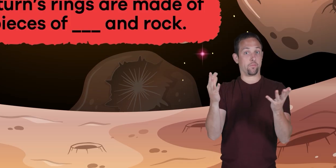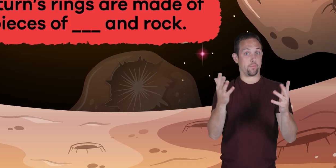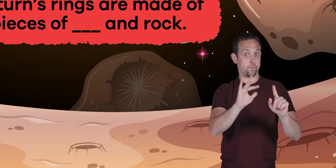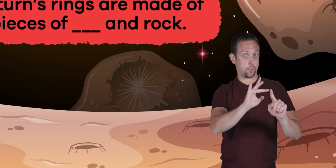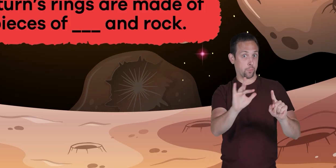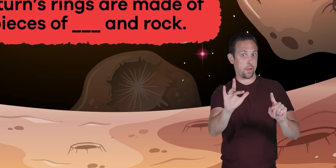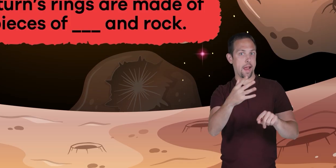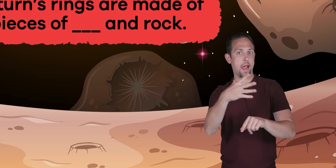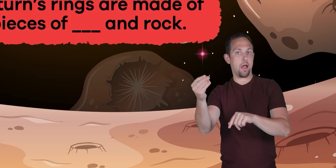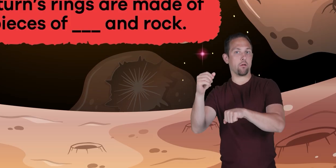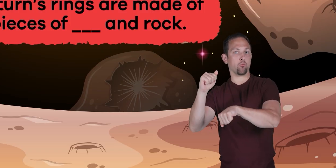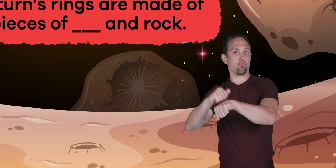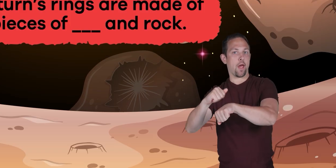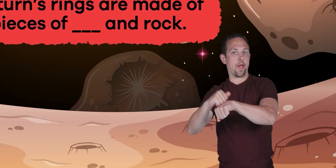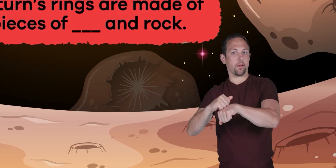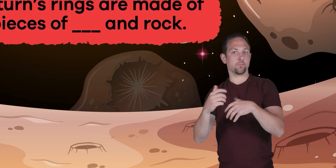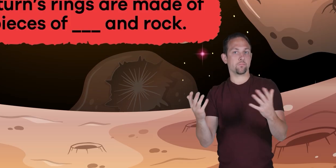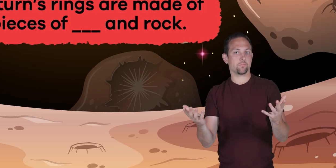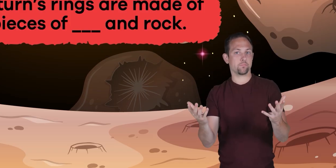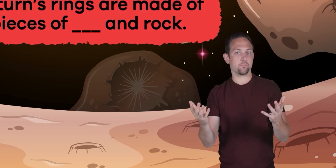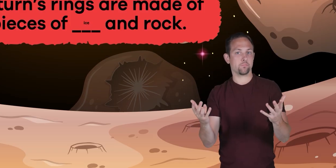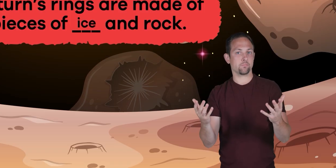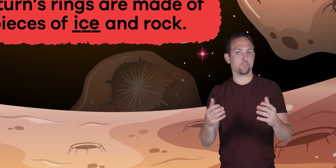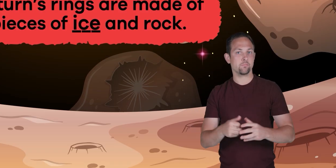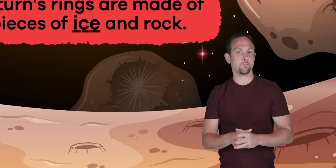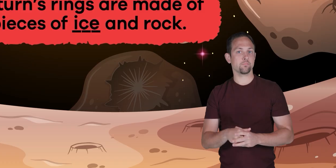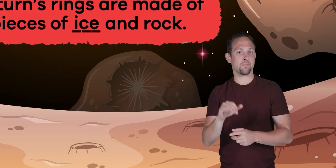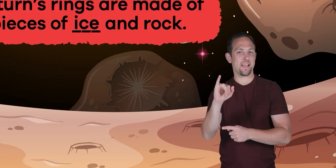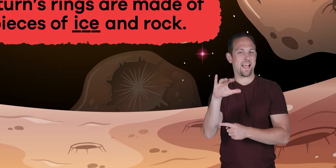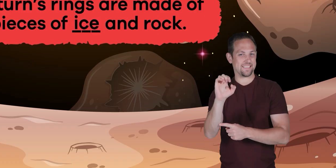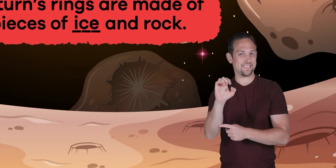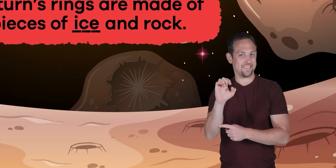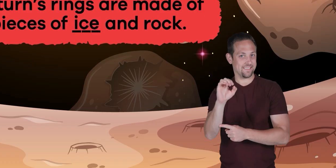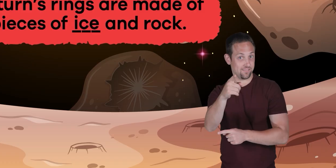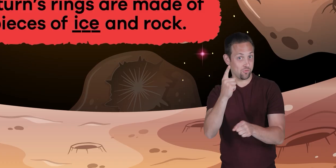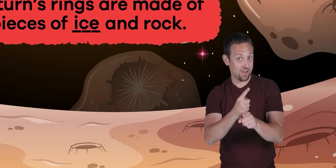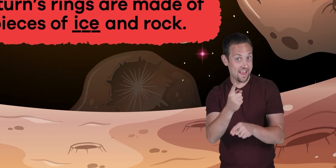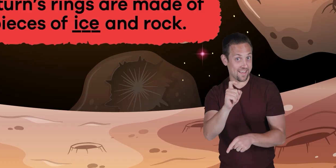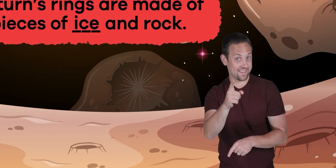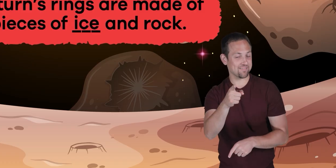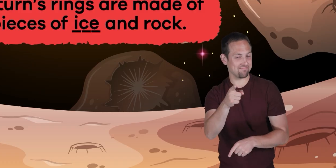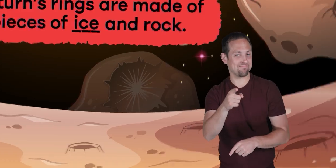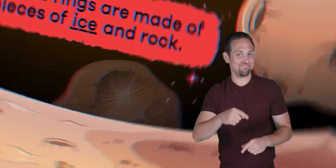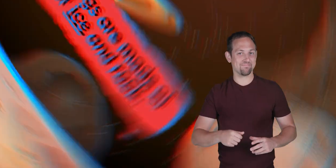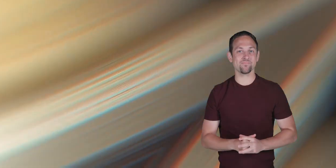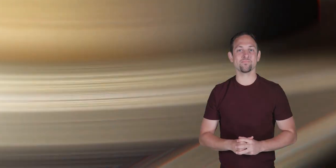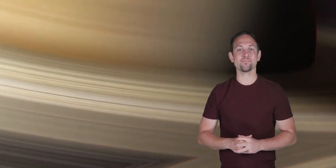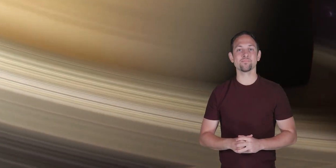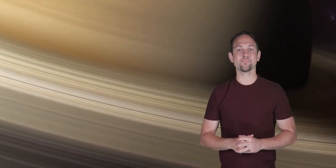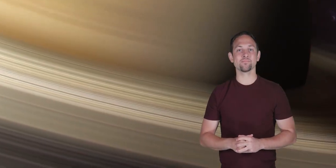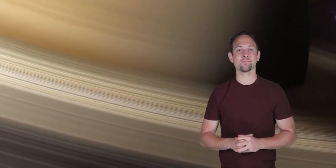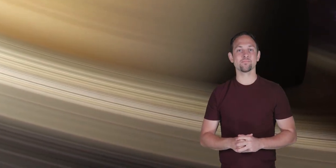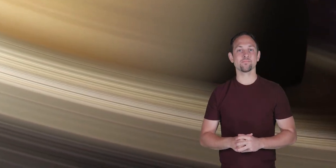and rock ice did you get it right weather-wise